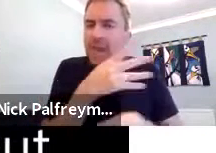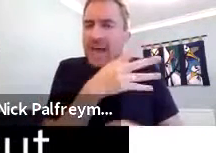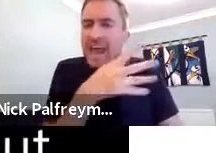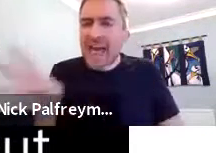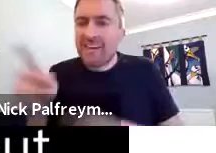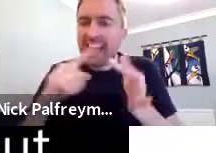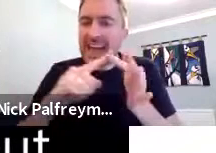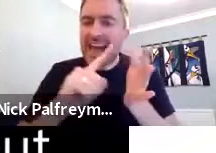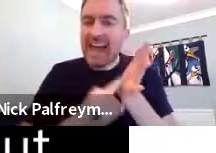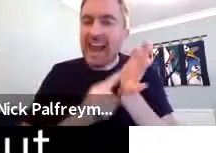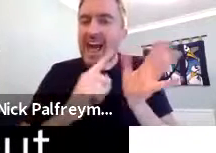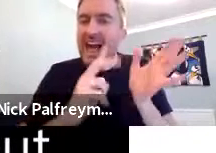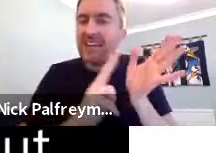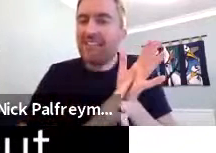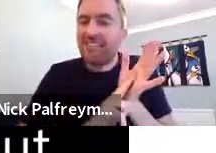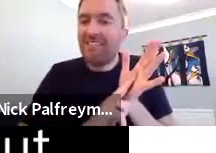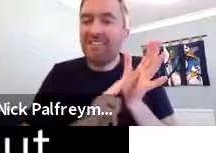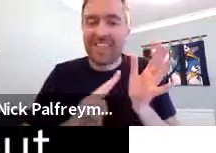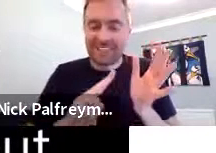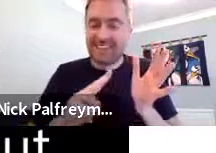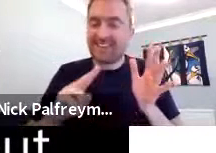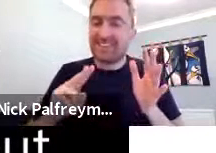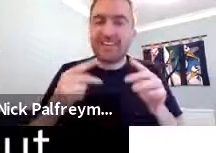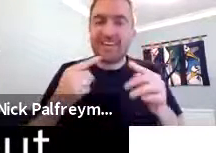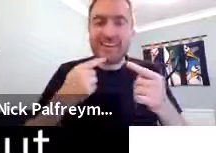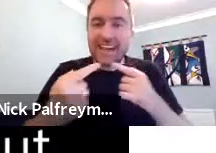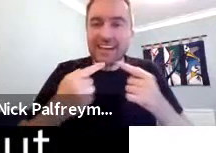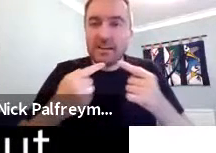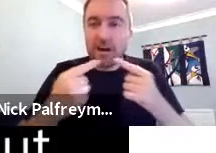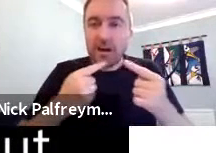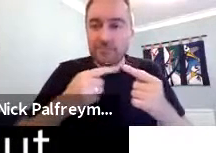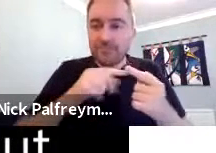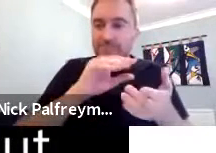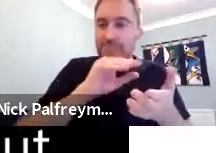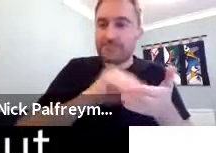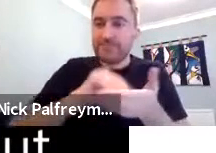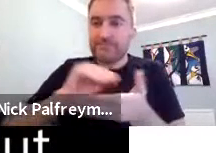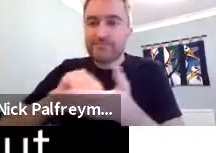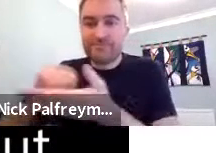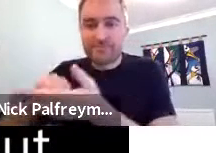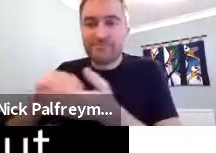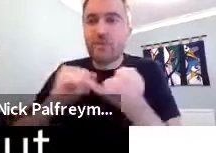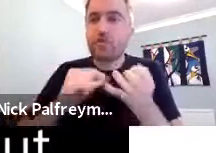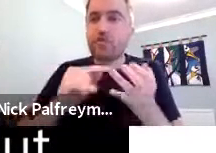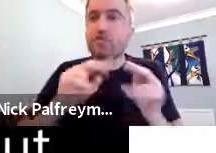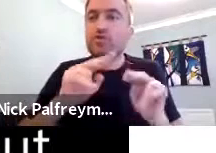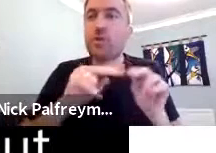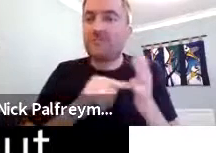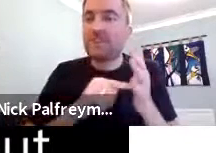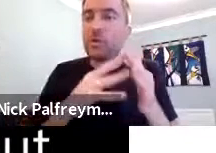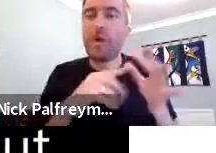-provoking information. And they were talking about Ilan in those clips, the data.